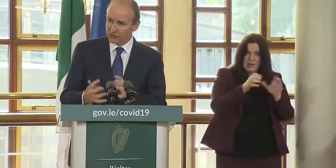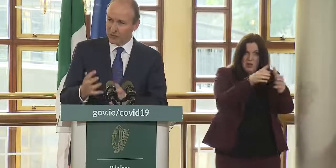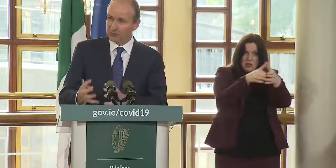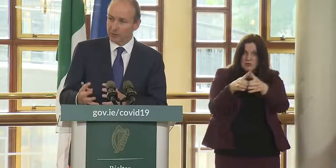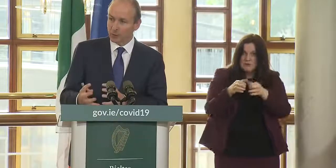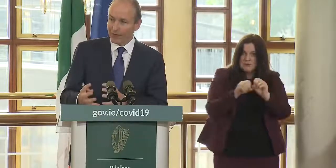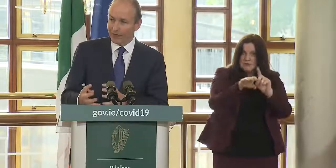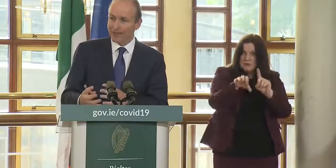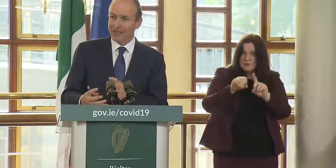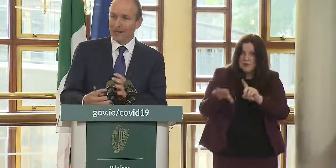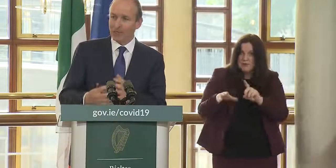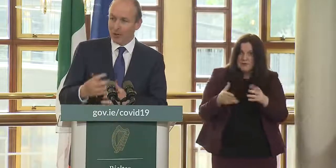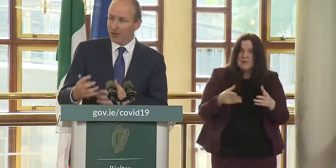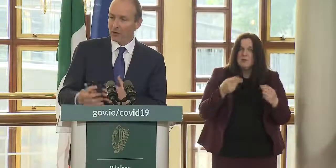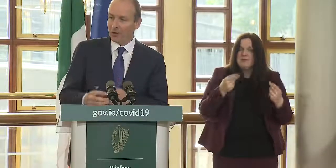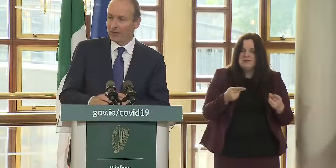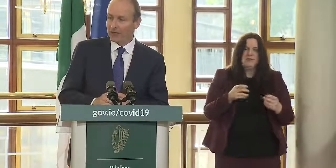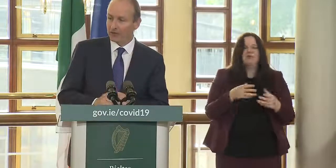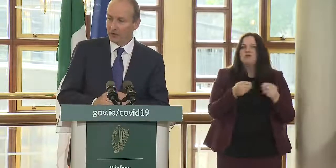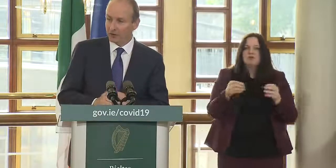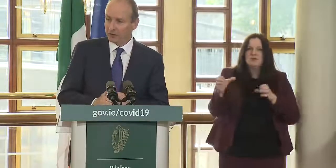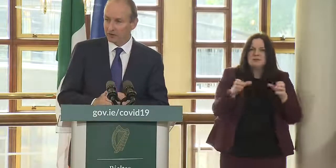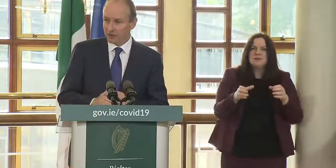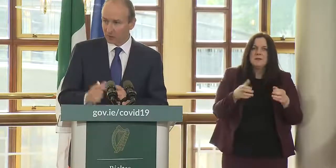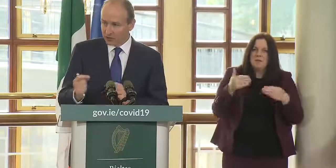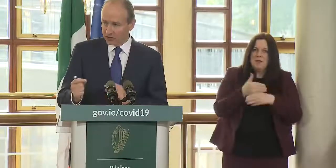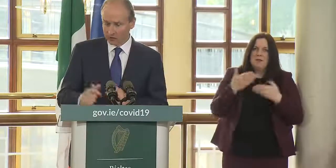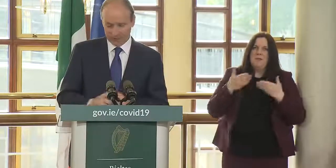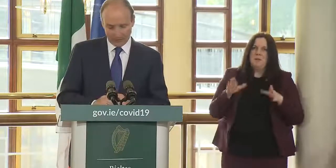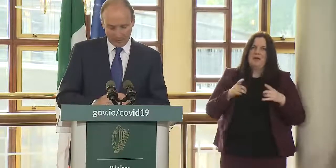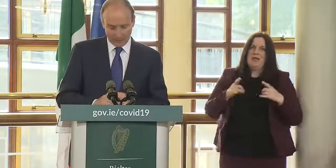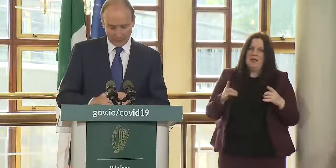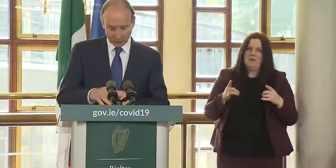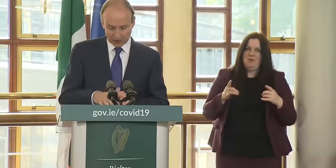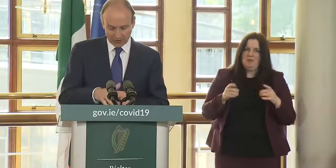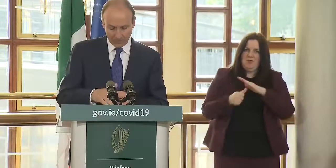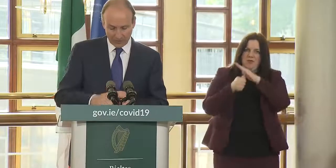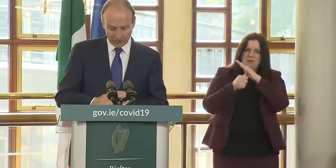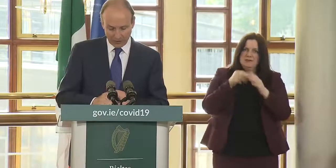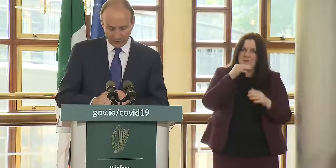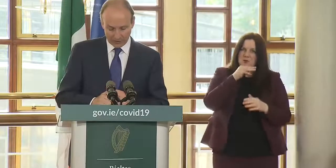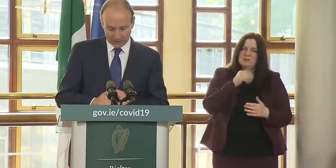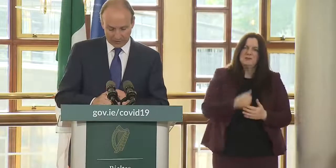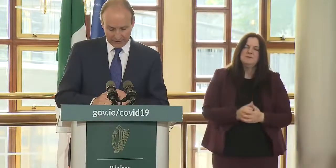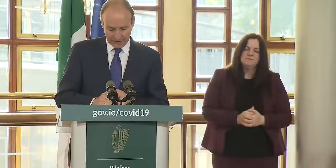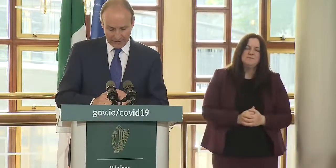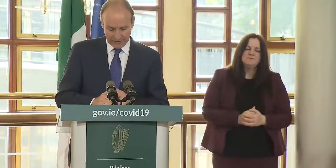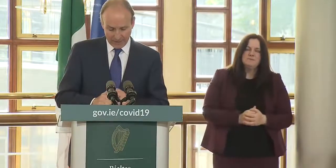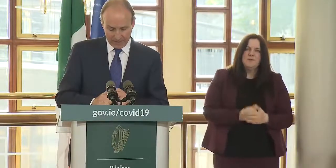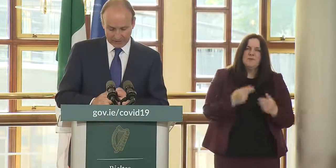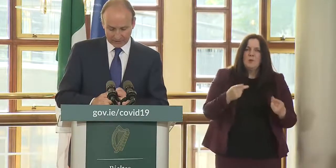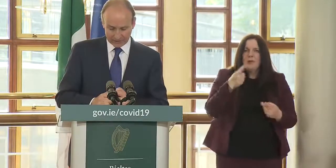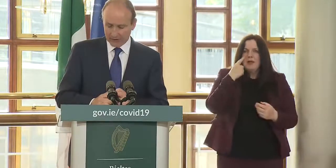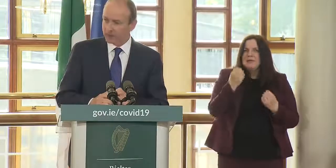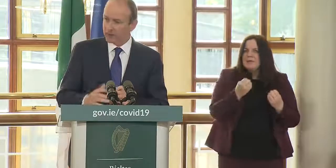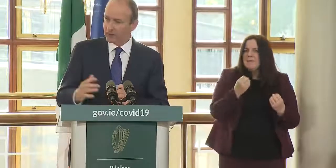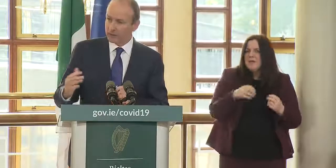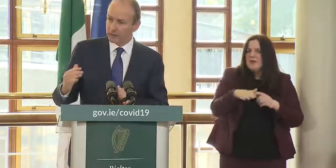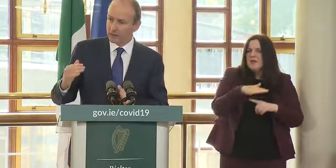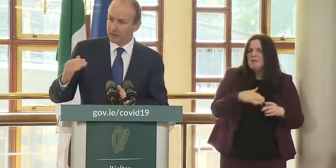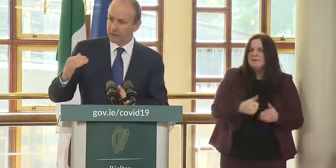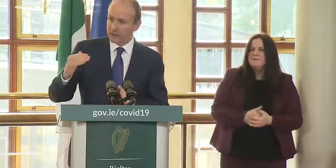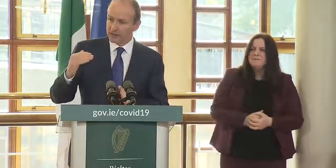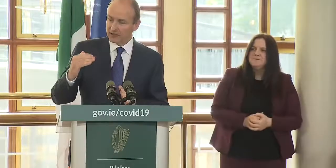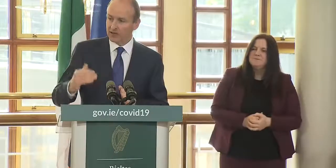resources in the most optimal way by our public health authorities is one issue so they're going to examine this area um and um